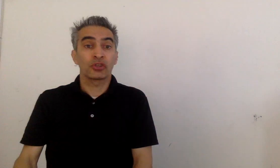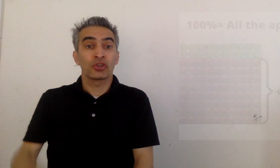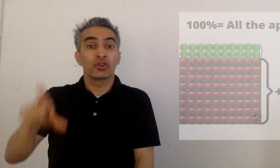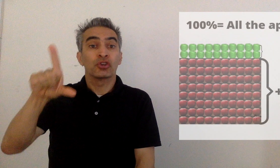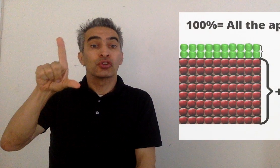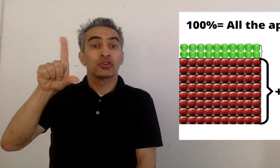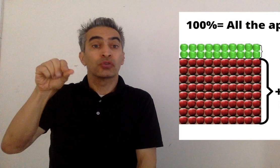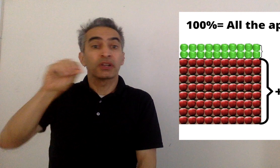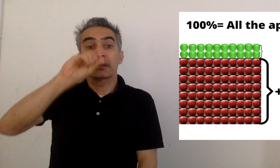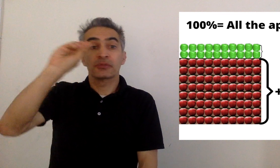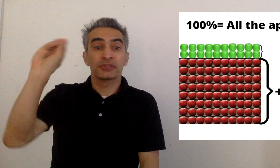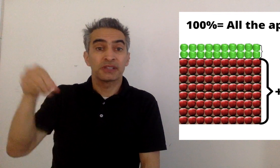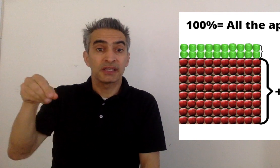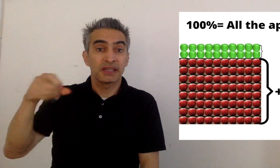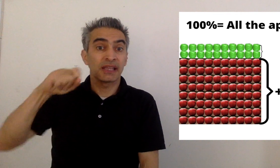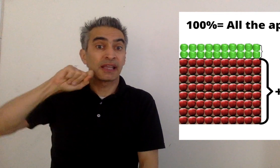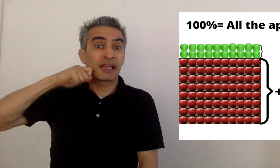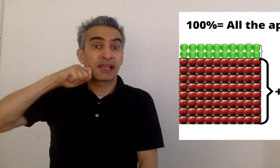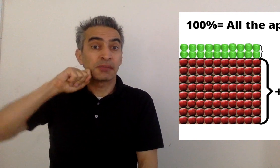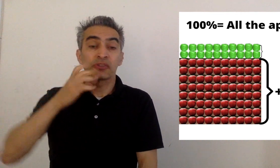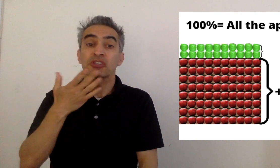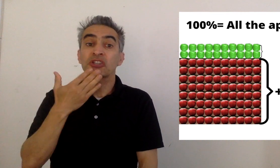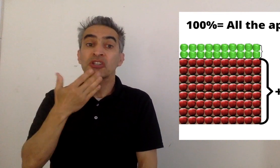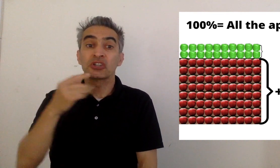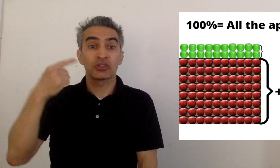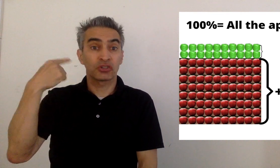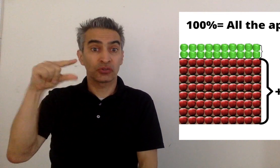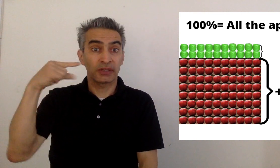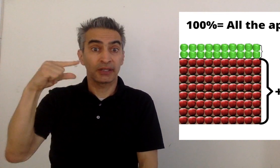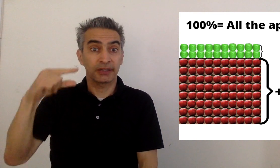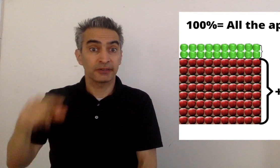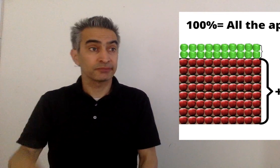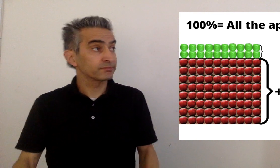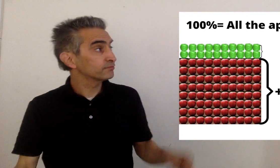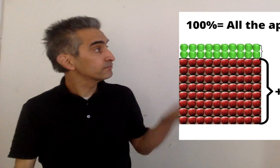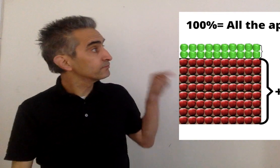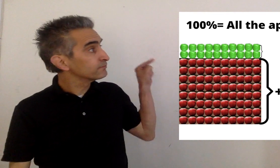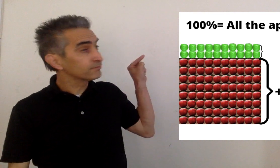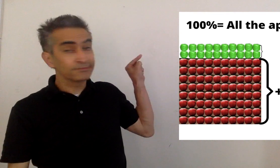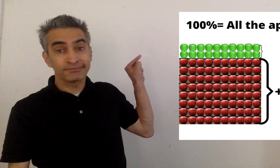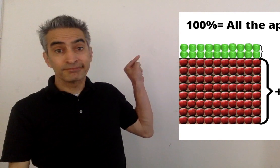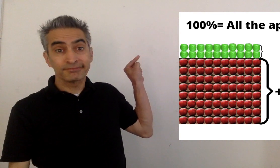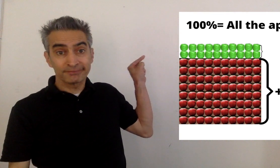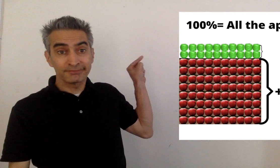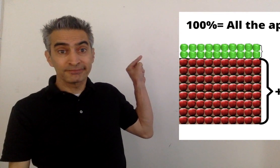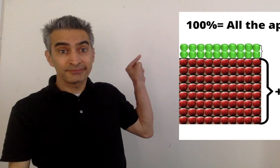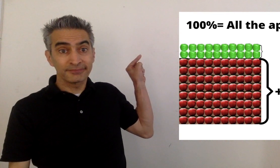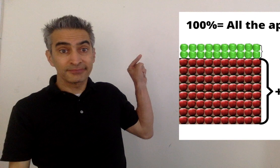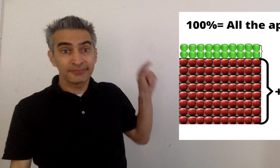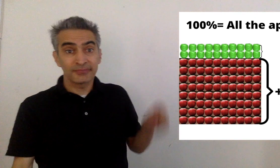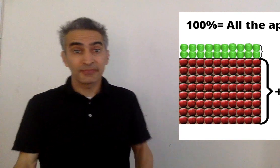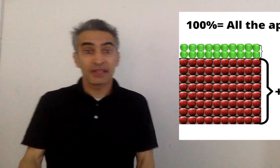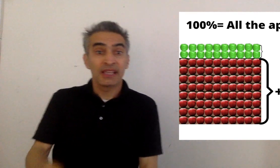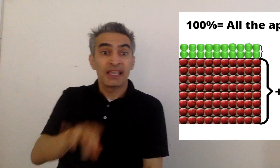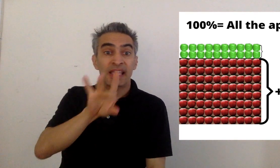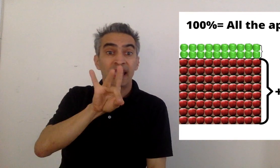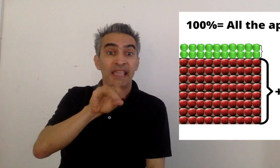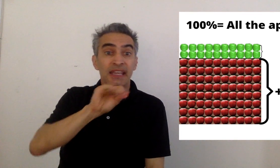Twenty percent of the apples are green. Right here. And